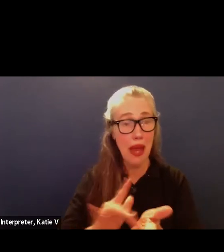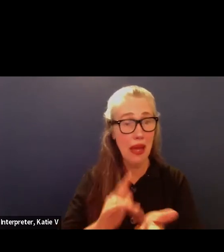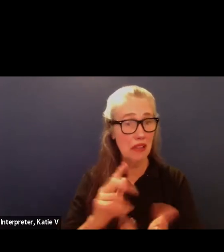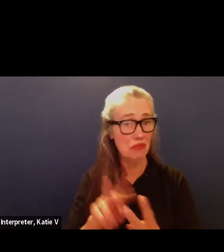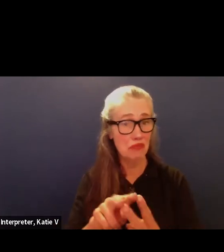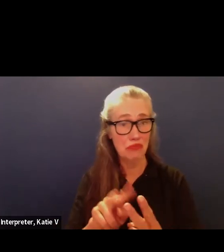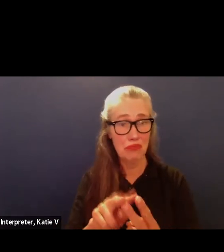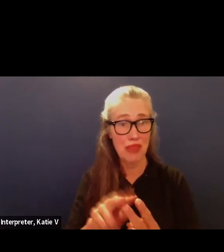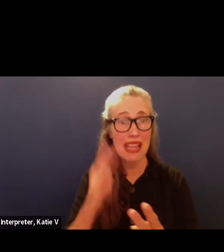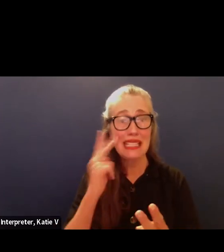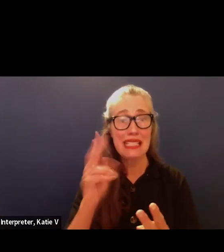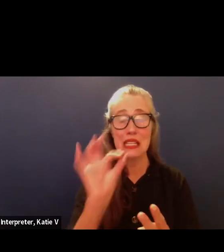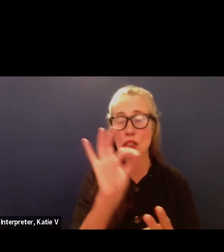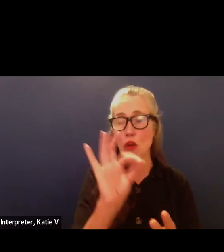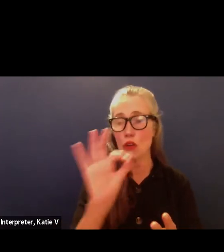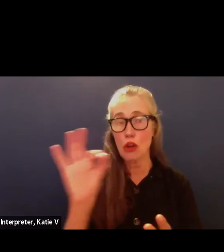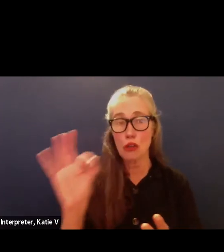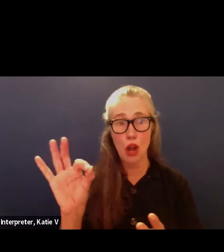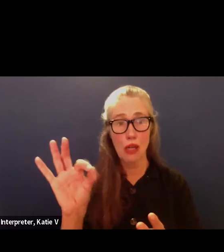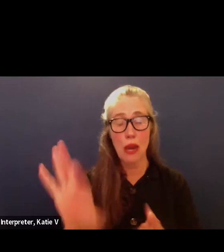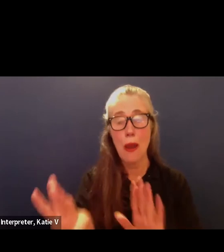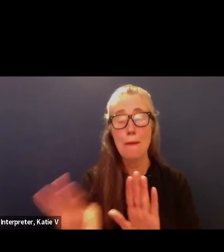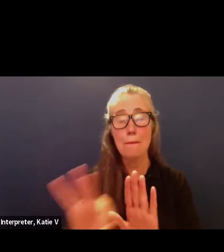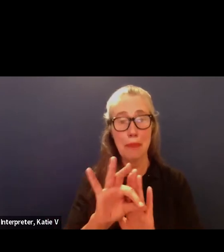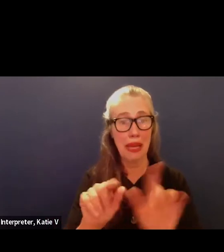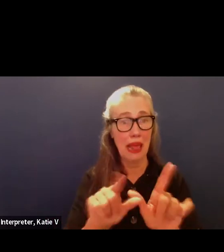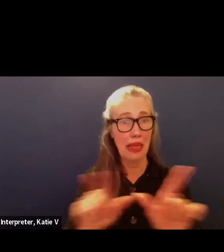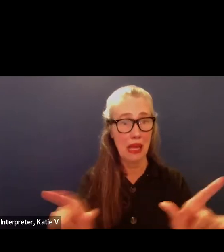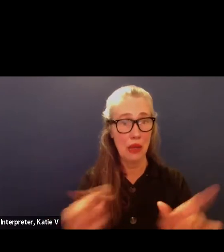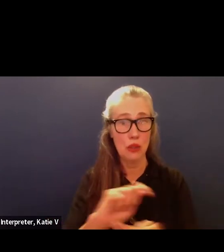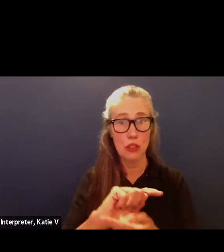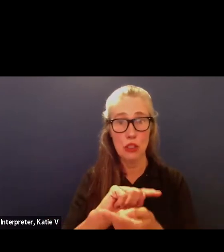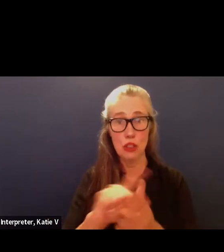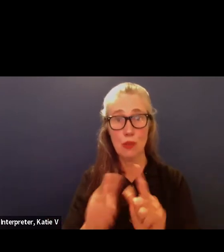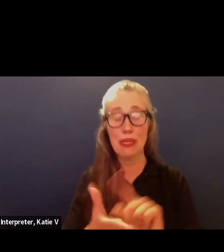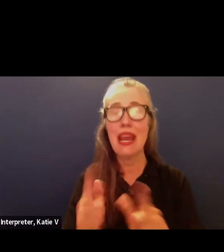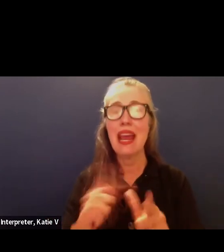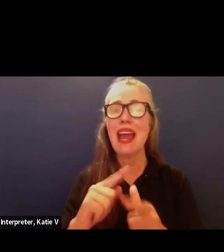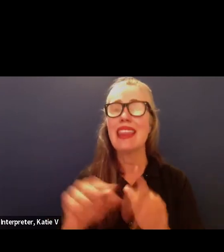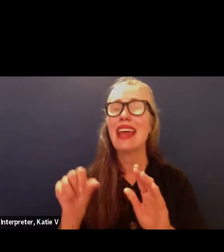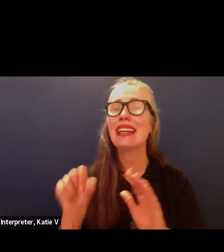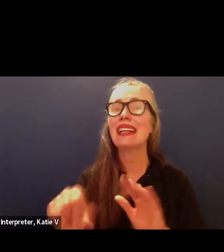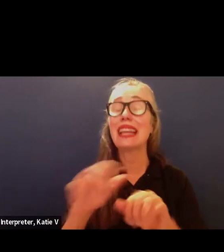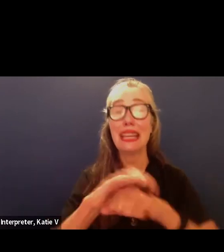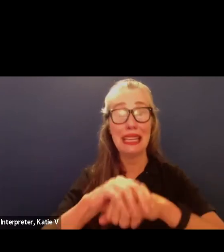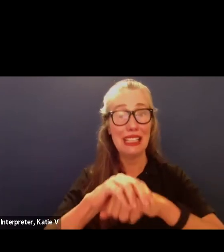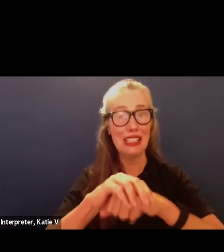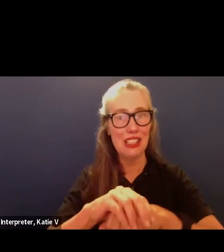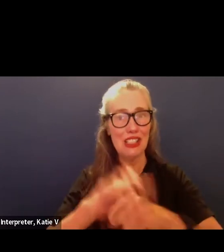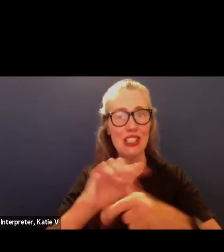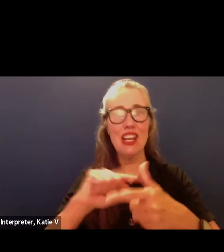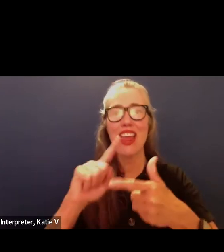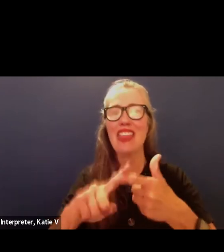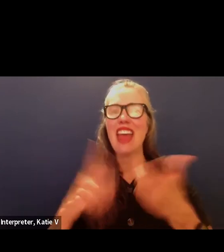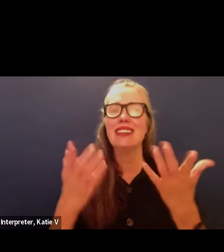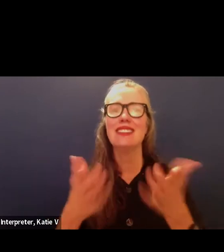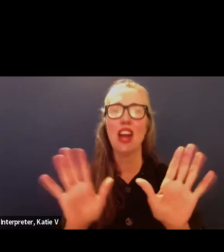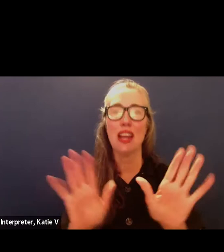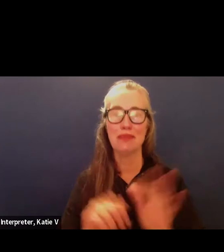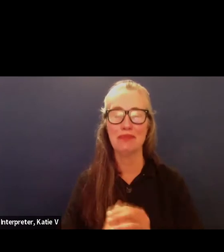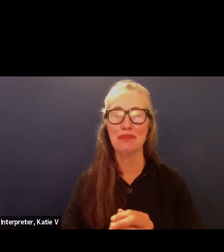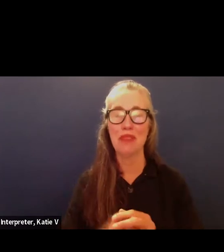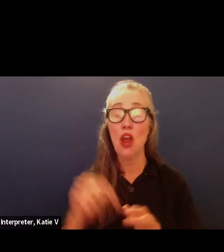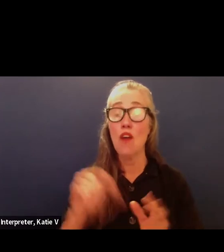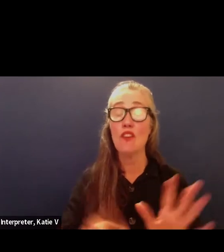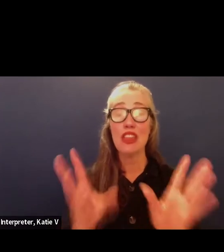locate the three dot menu select language interpretation then click english and then done and for this